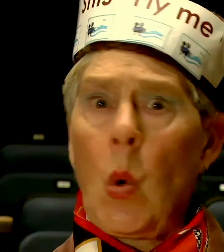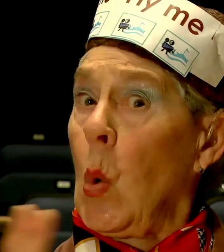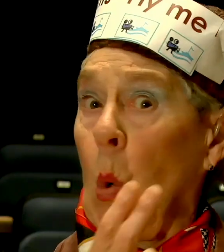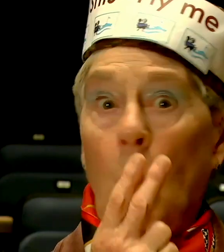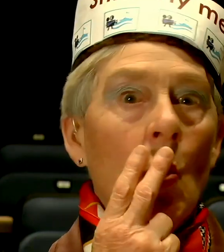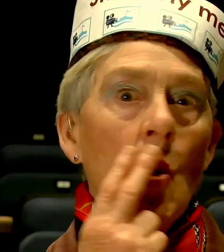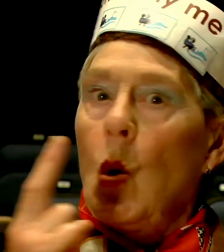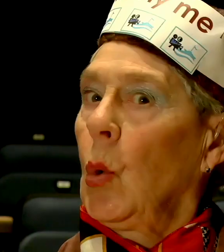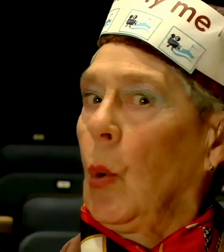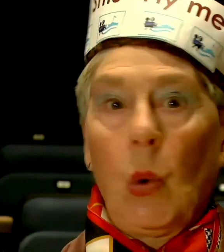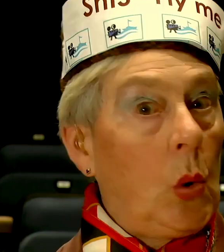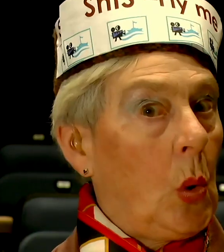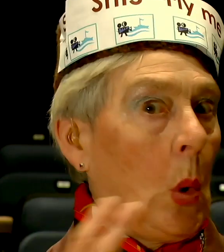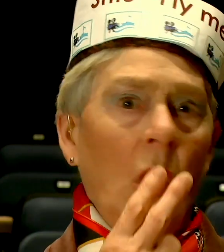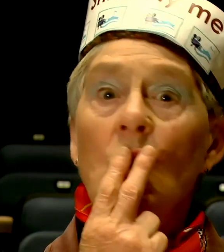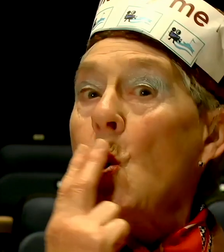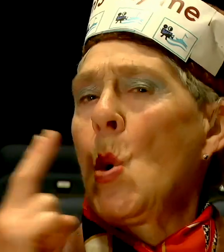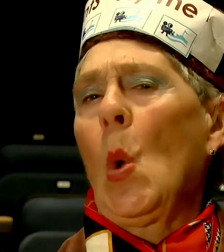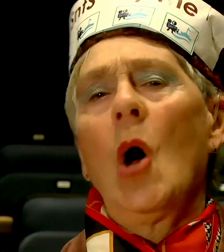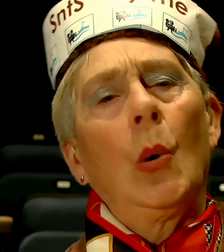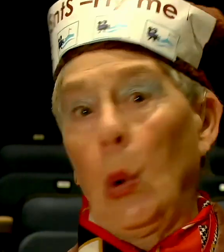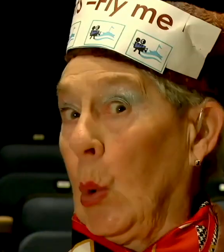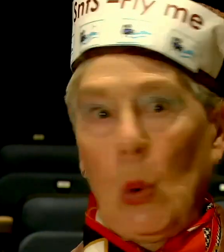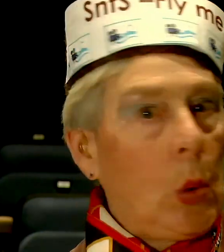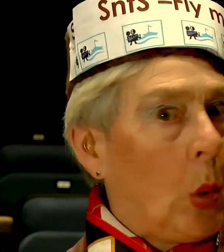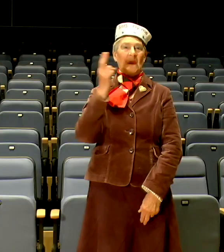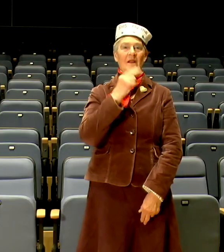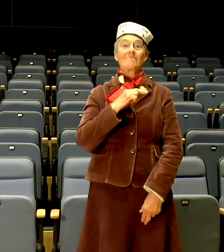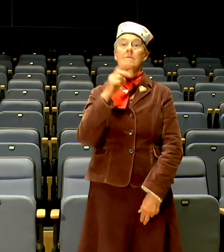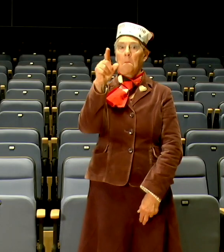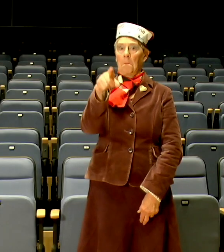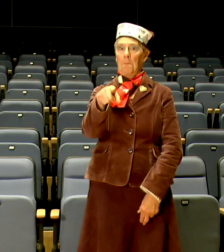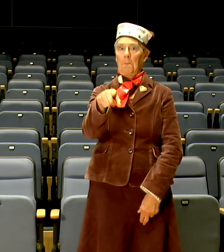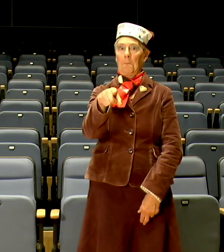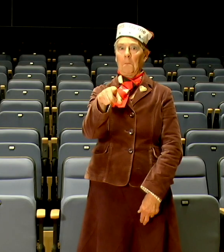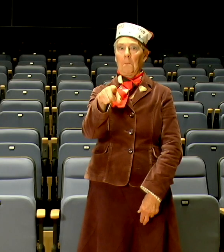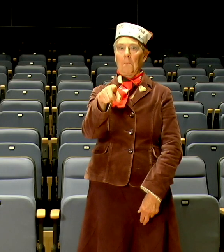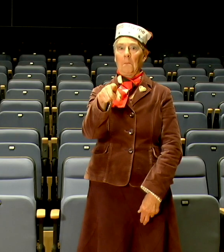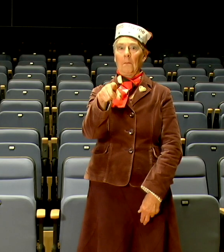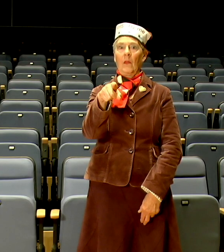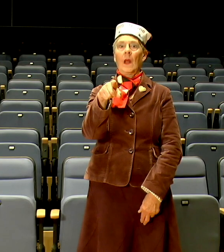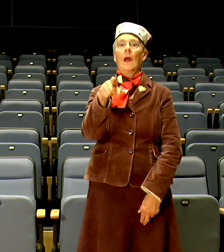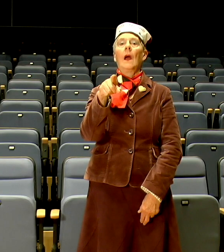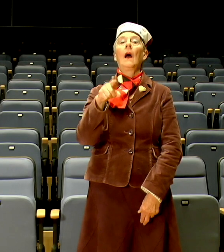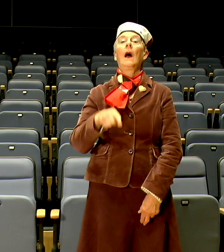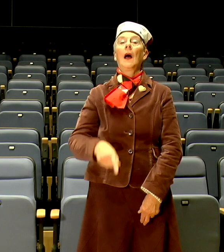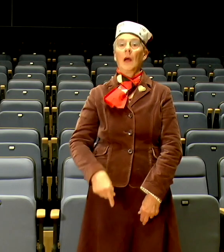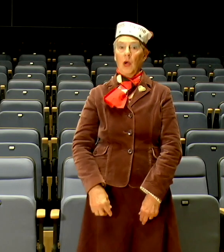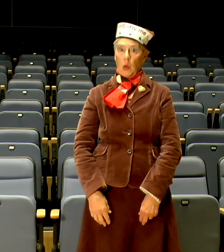prohibited anywhere in the building, even in the toilets. We have very sensitive